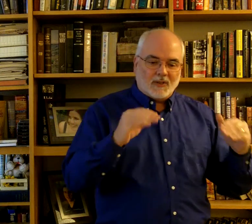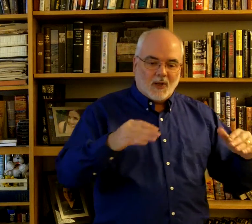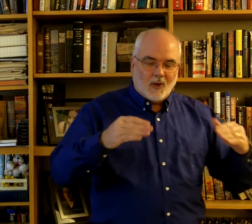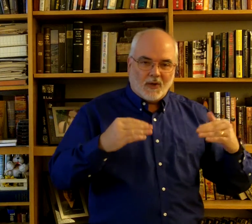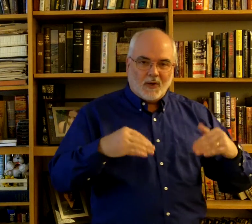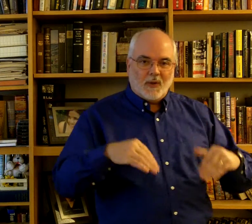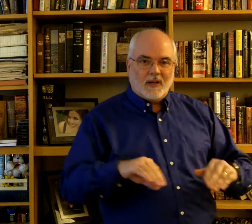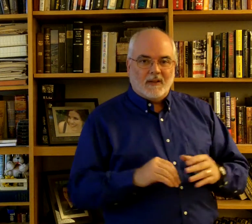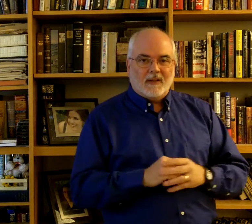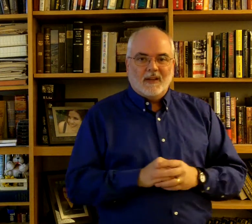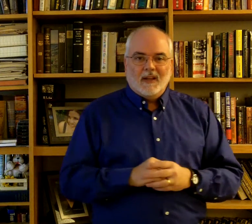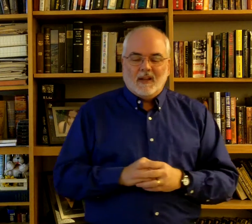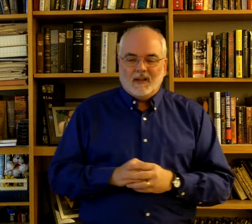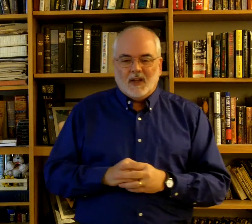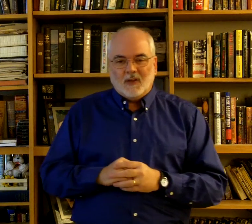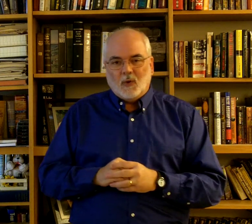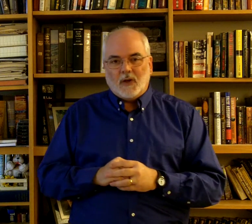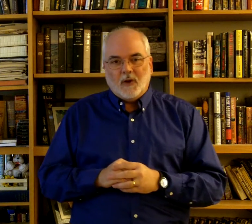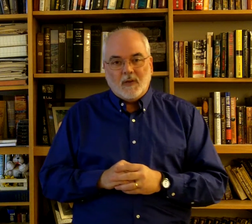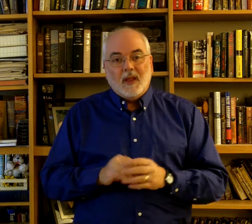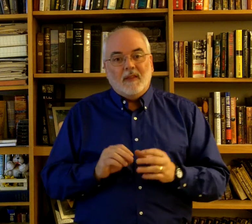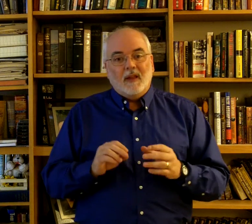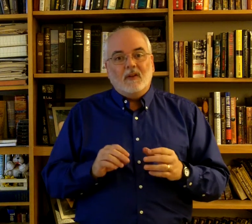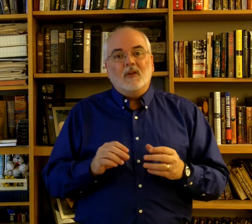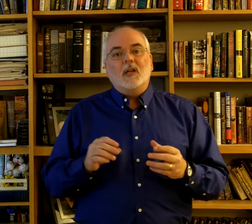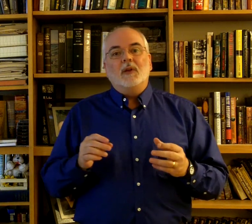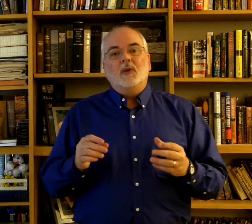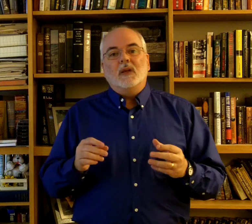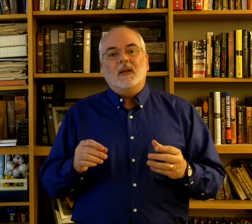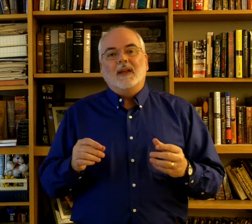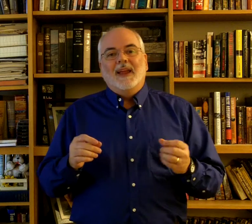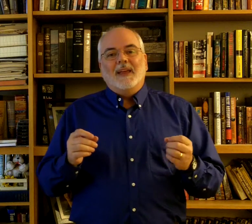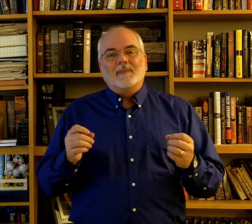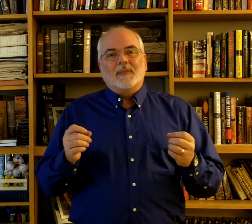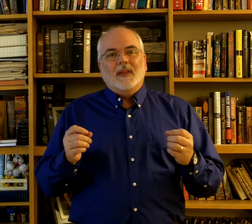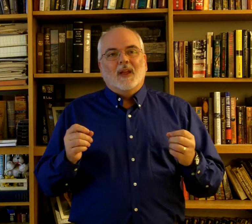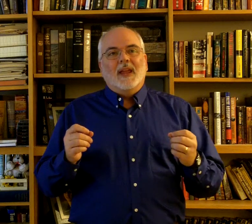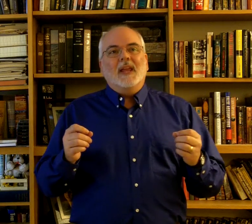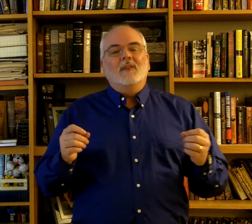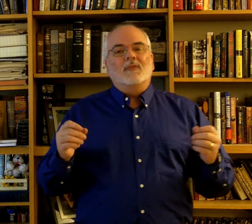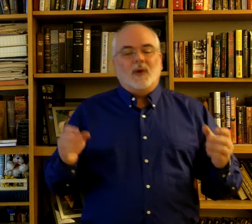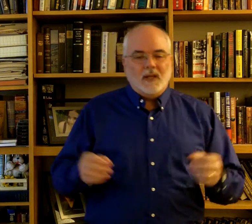slow or you're doing it in the quicker, then you need to be doing it in phrases.